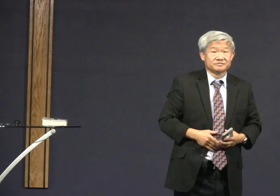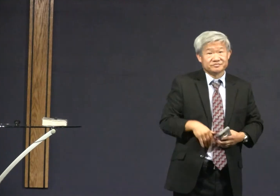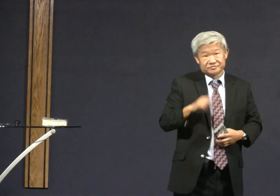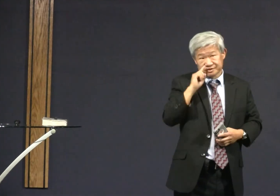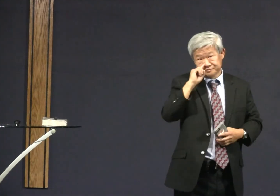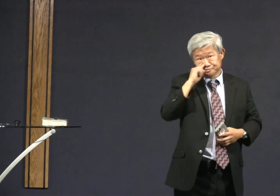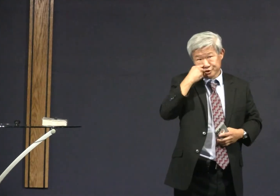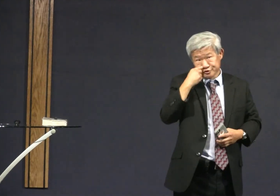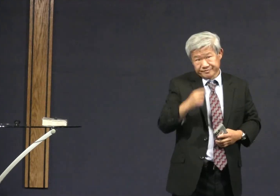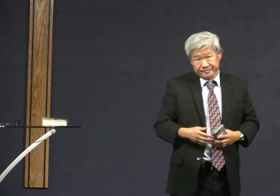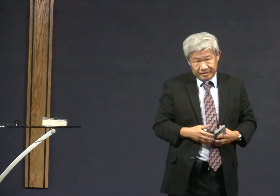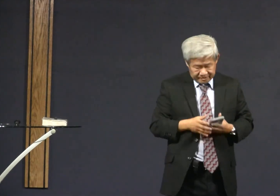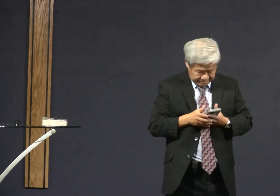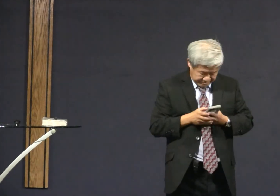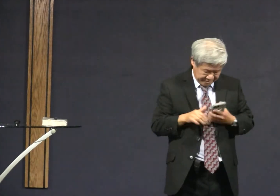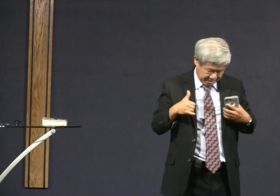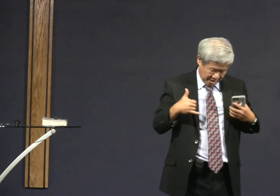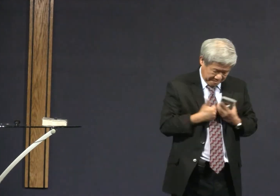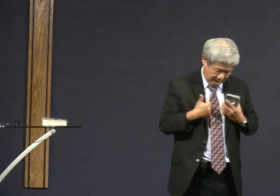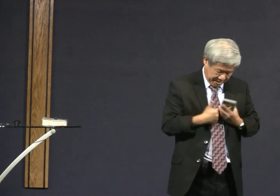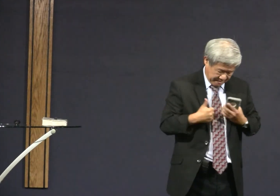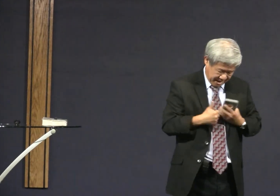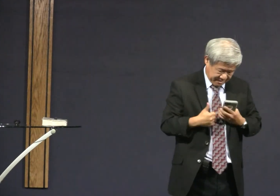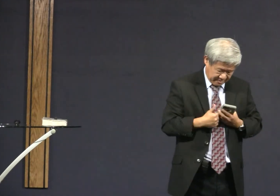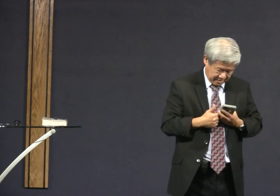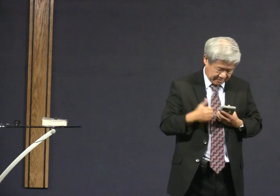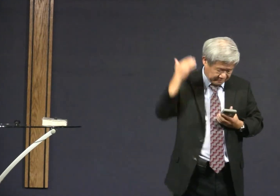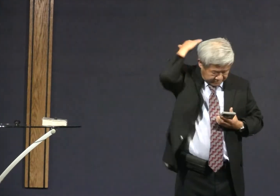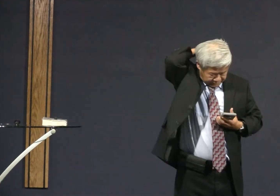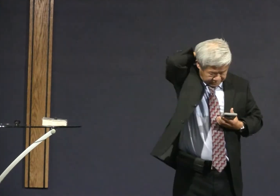and pastor boring I'd rather play my game